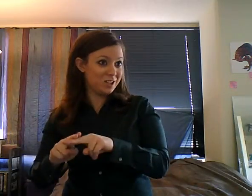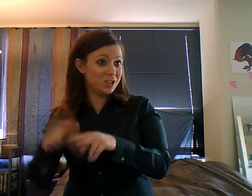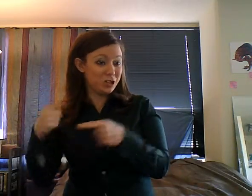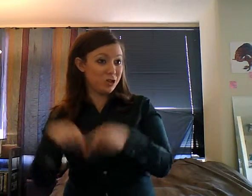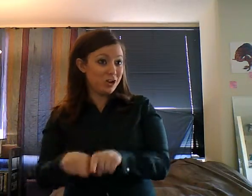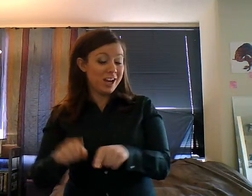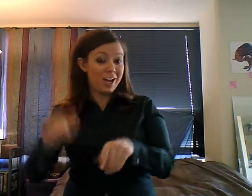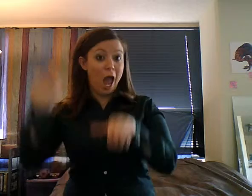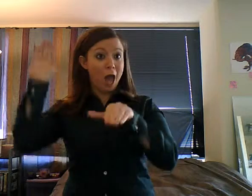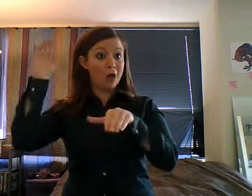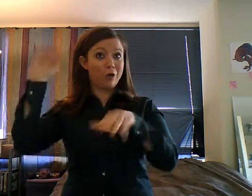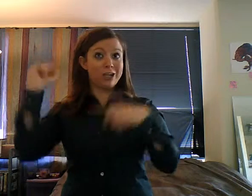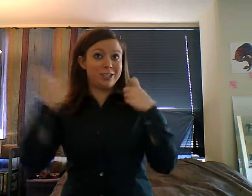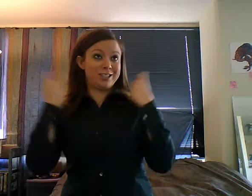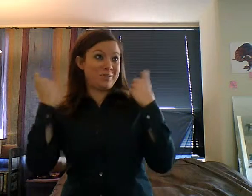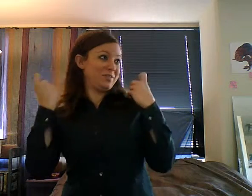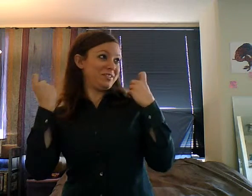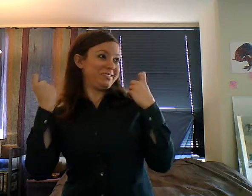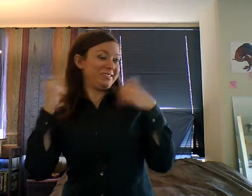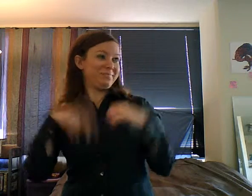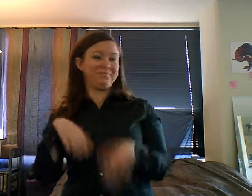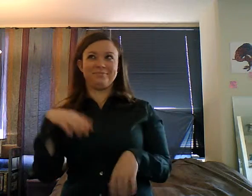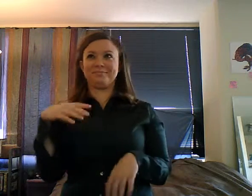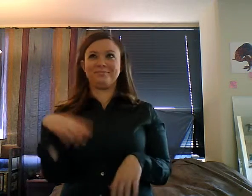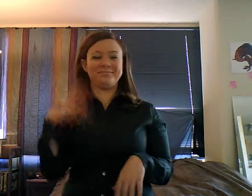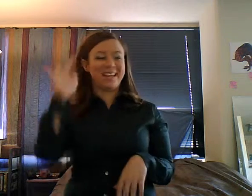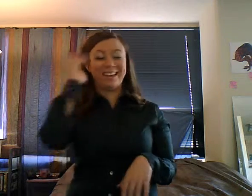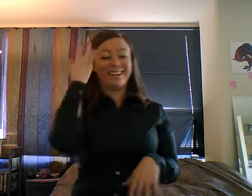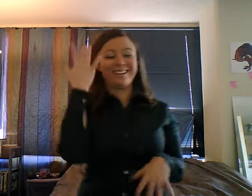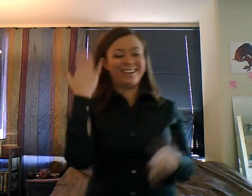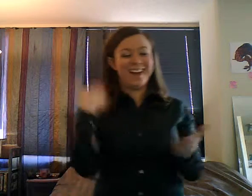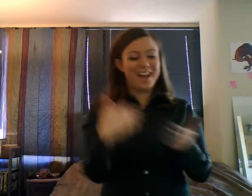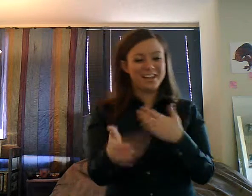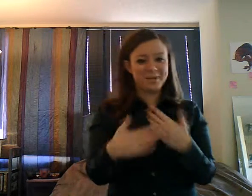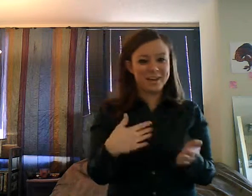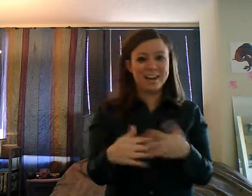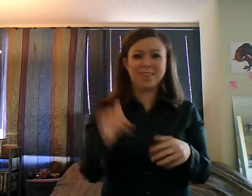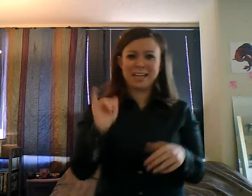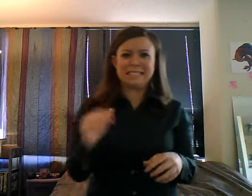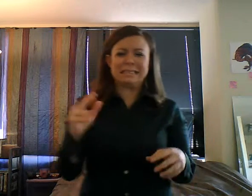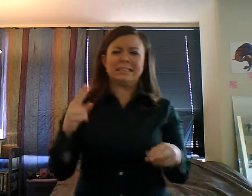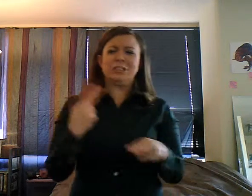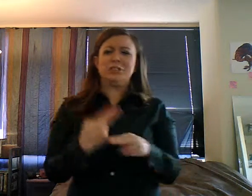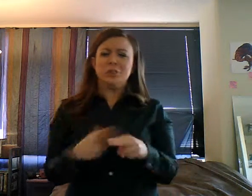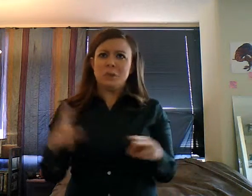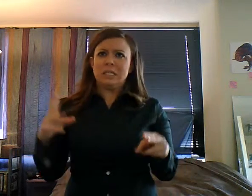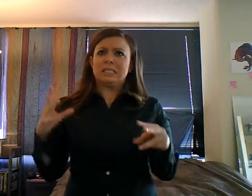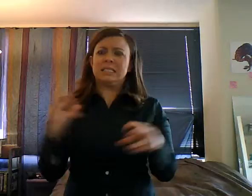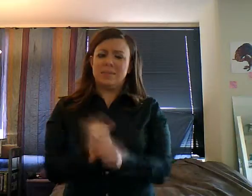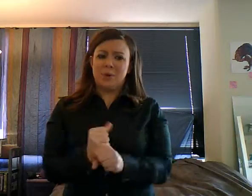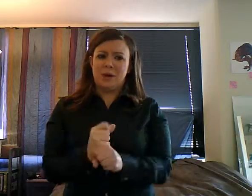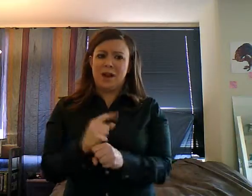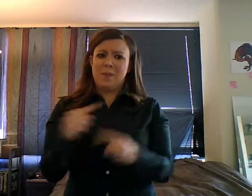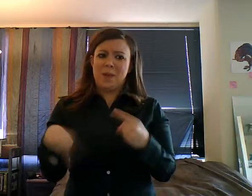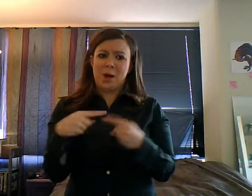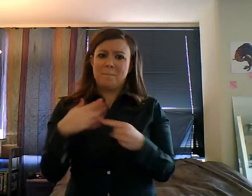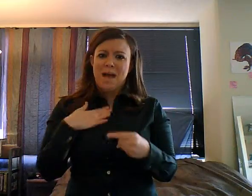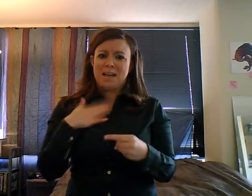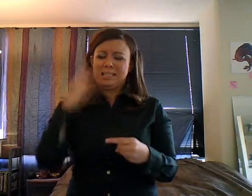brief synopsis of what happened in D.C., and we're so happy that we went. was really a moment of